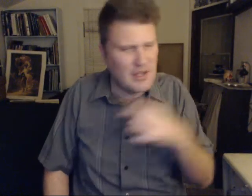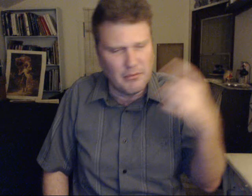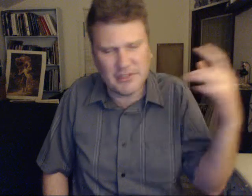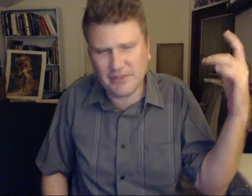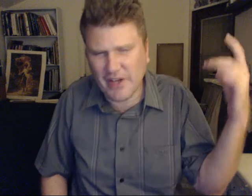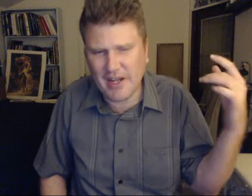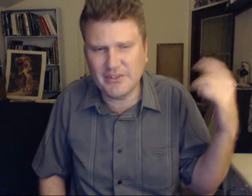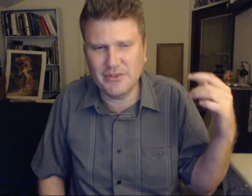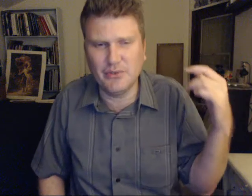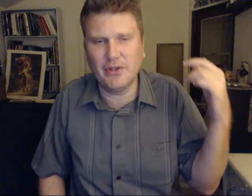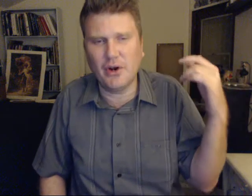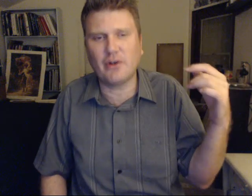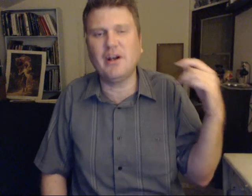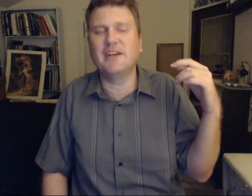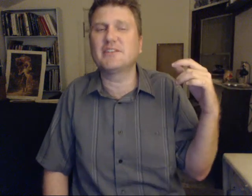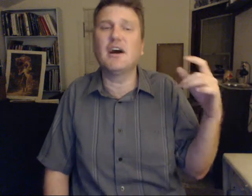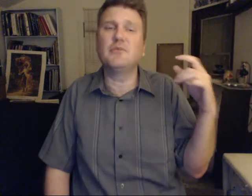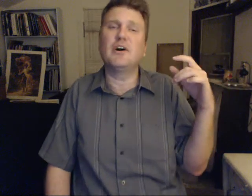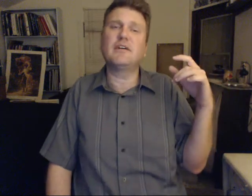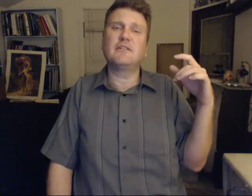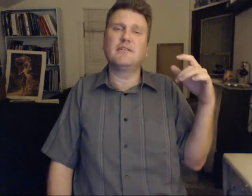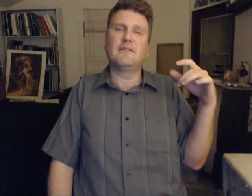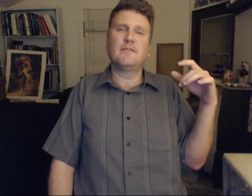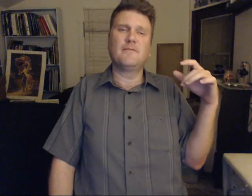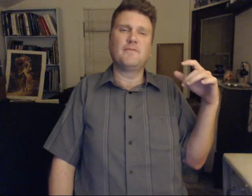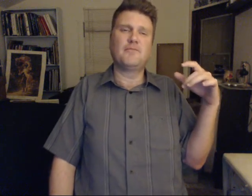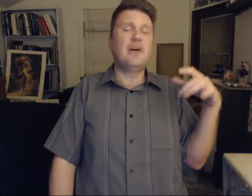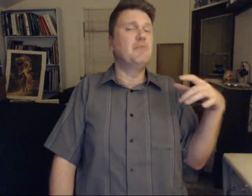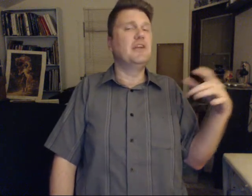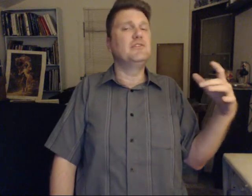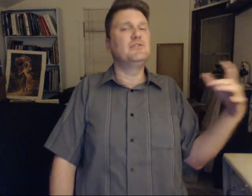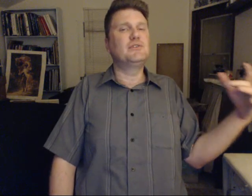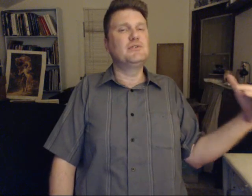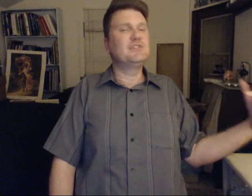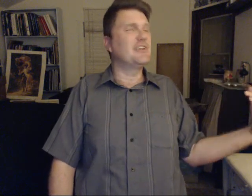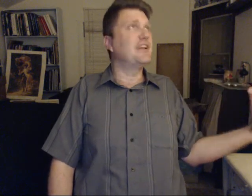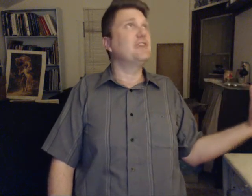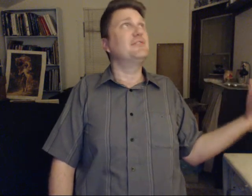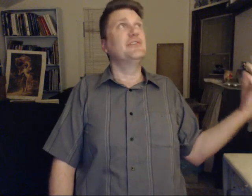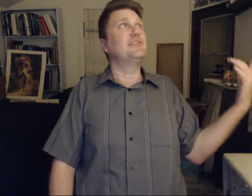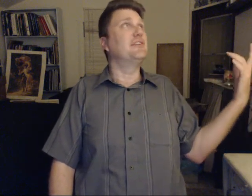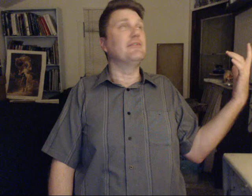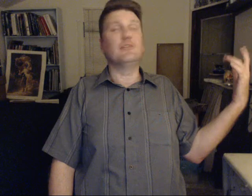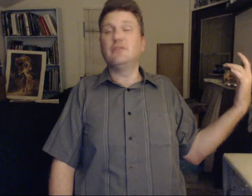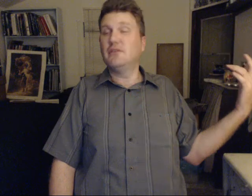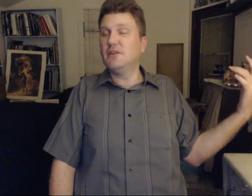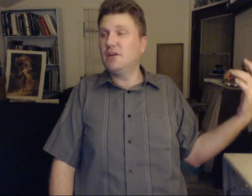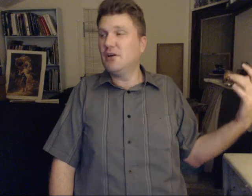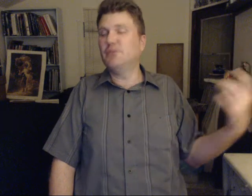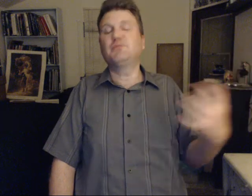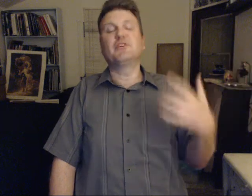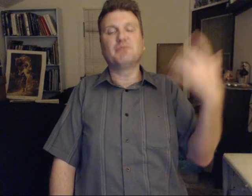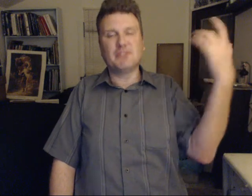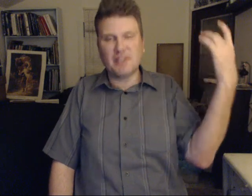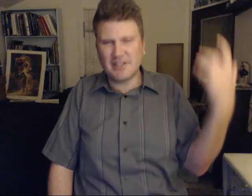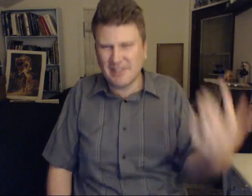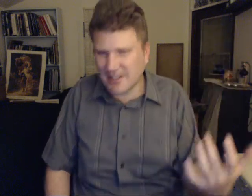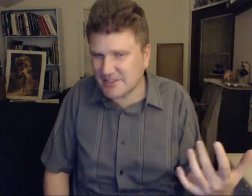much of that has to do with an archon timeline. And many do choose to connect to this devil, which brings much negativity